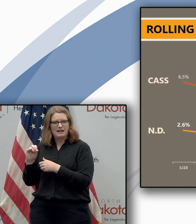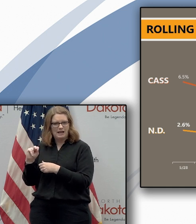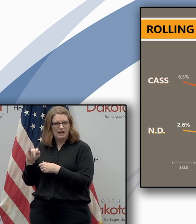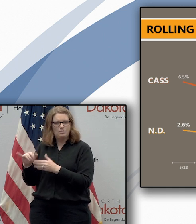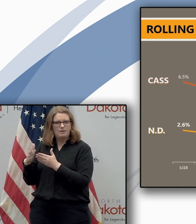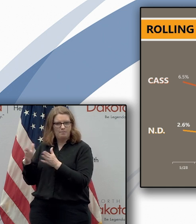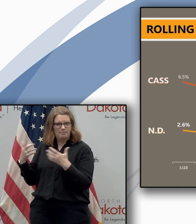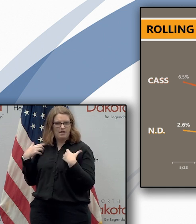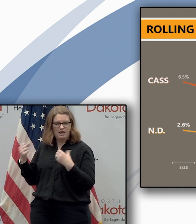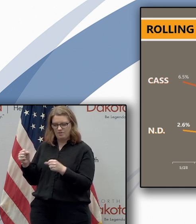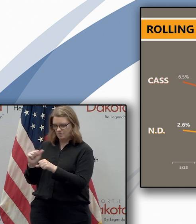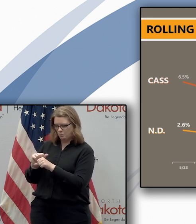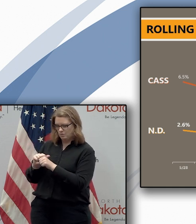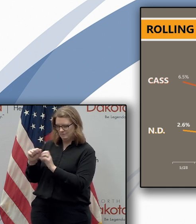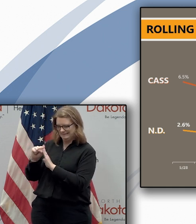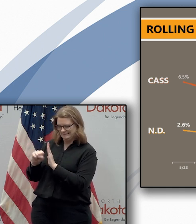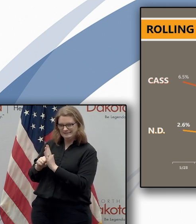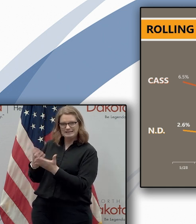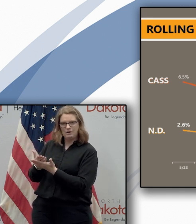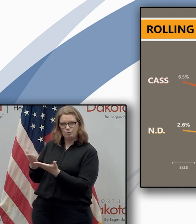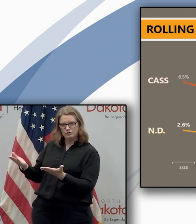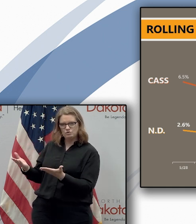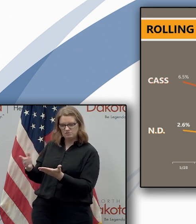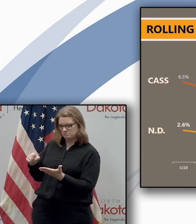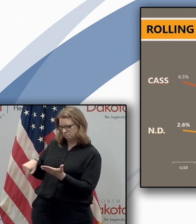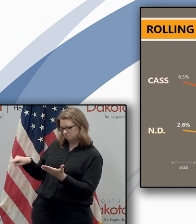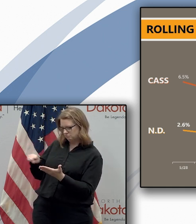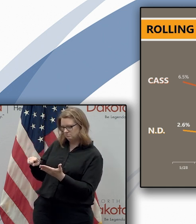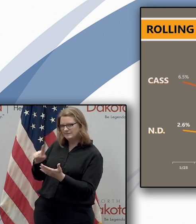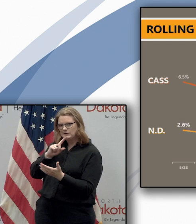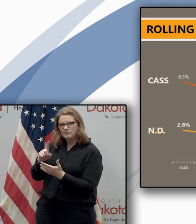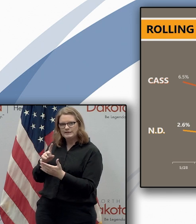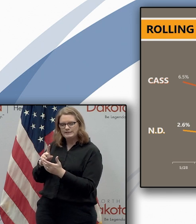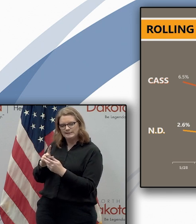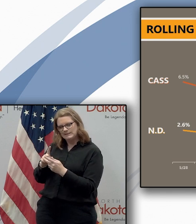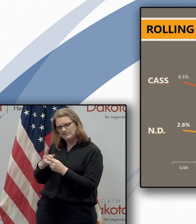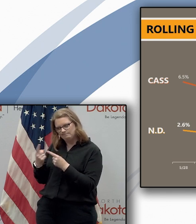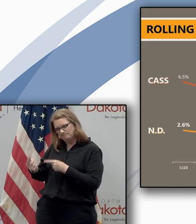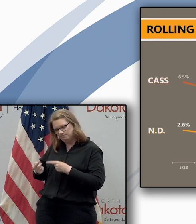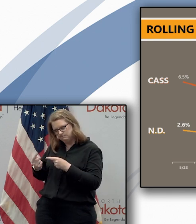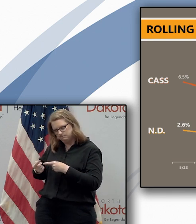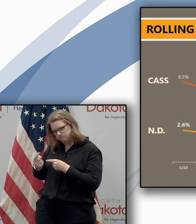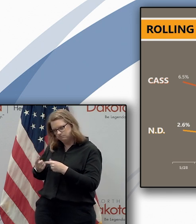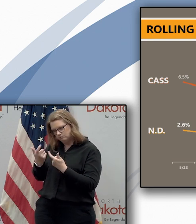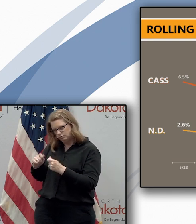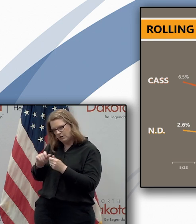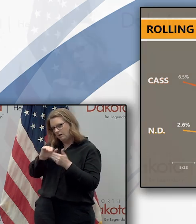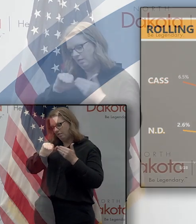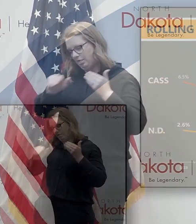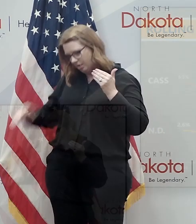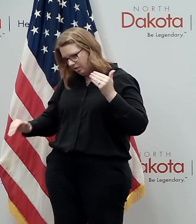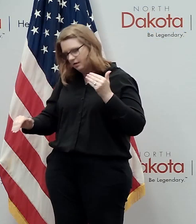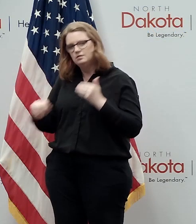work together with the state resources uh to wrestle that to the ground in cast county